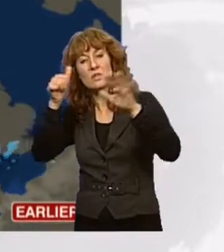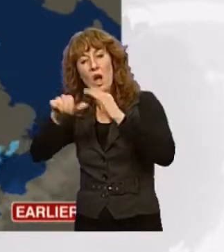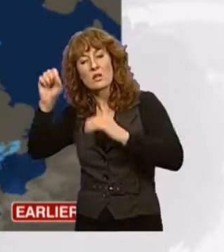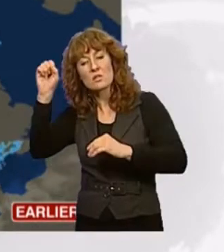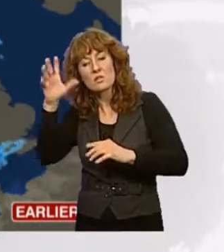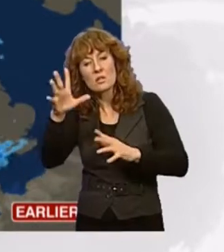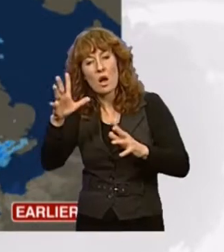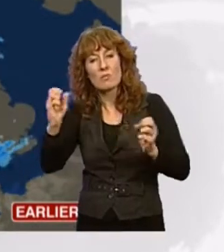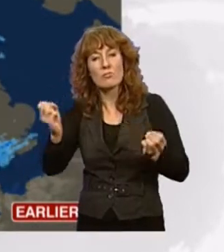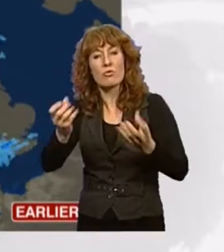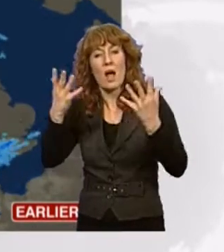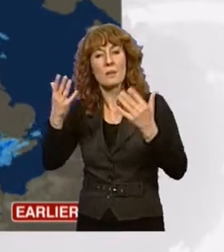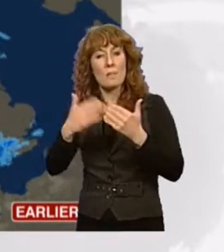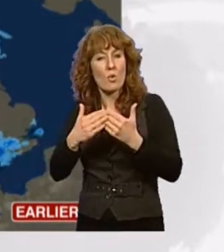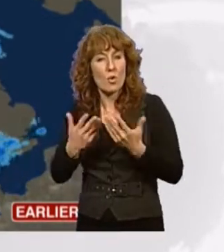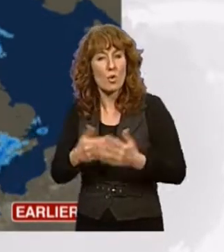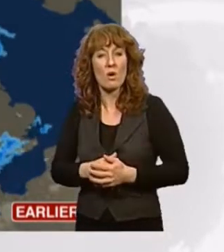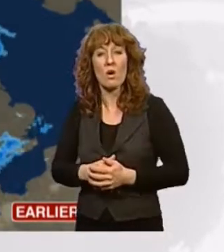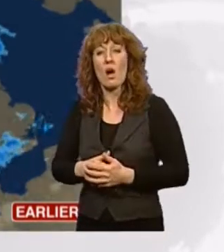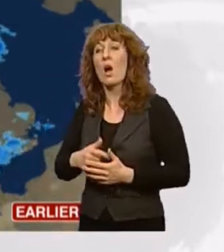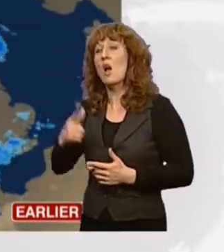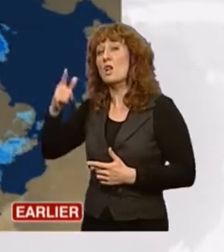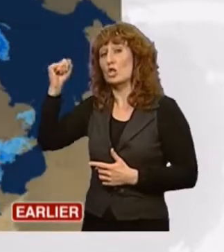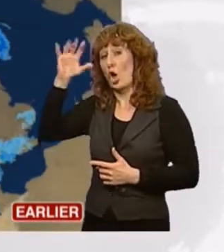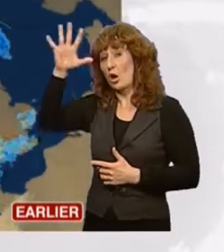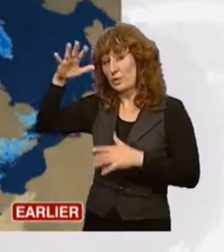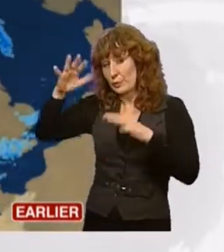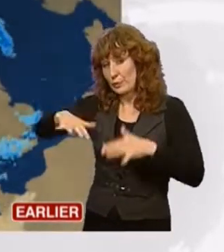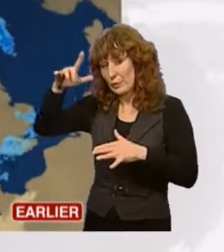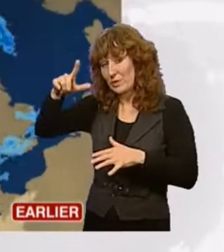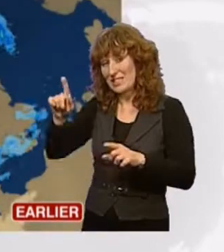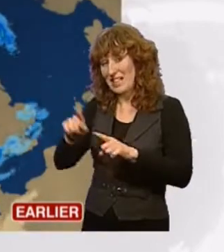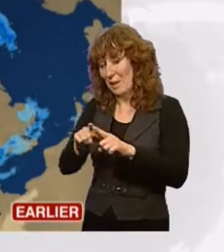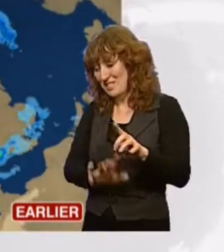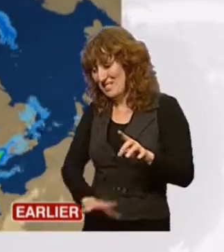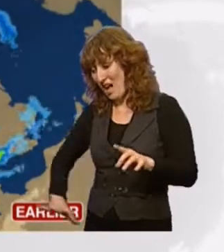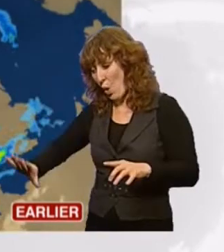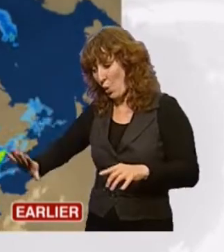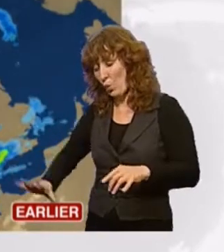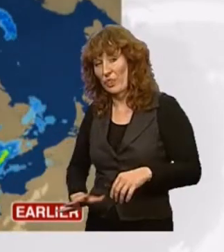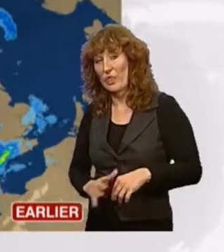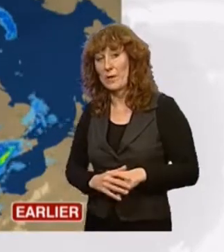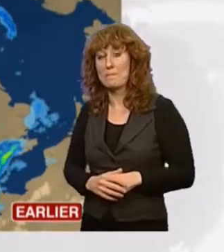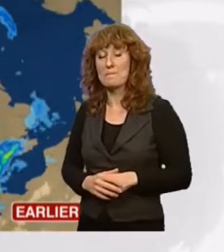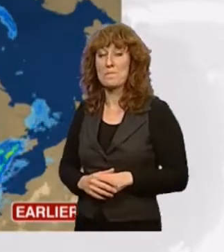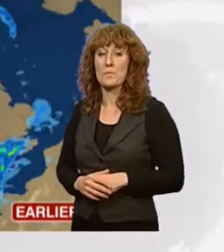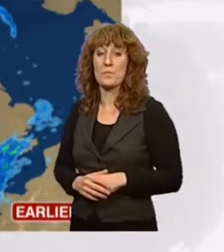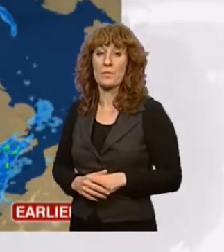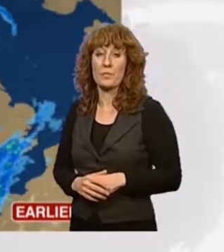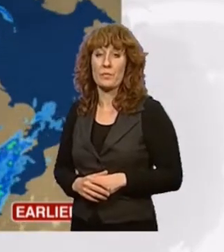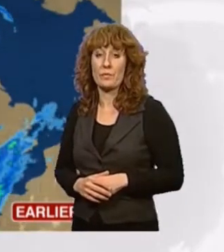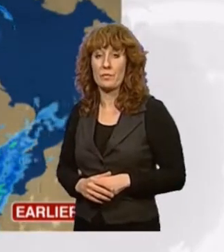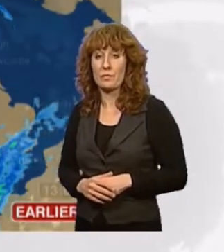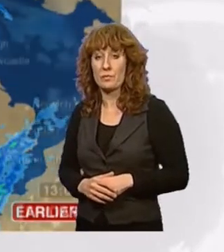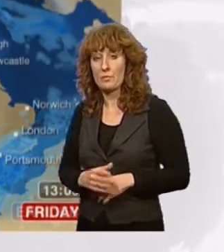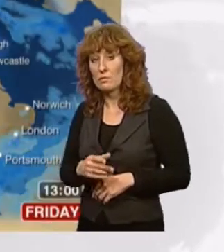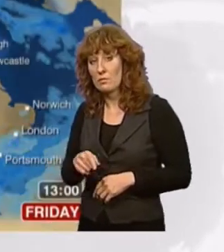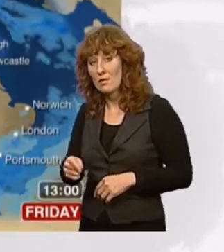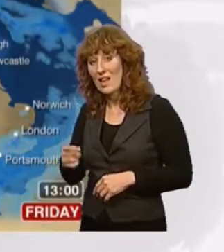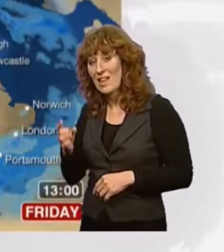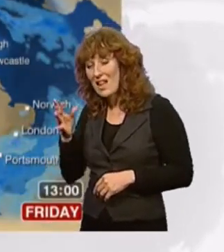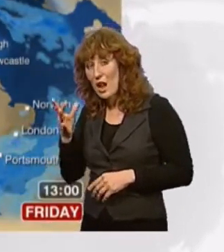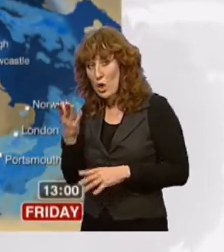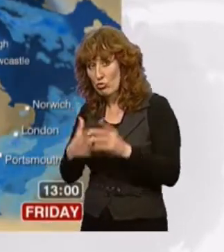Now, we've had heavy rain today across Scotland, pulses of rain into southern areas of England. Some of it, you can see from the yellows and greens,